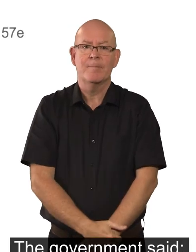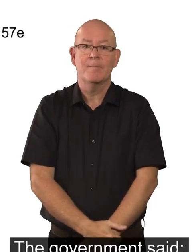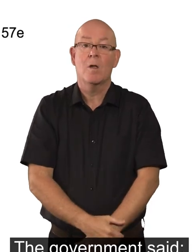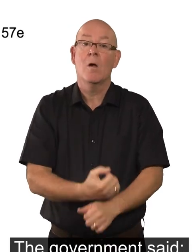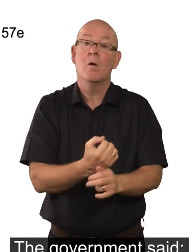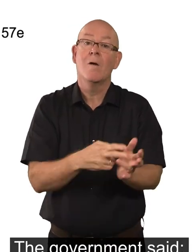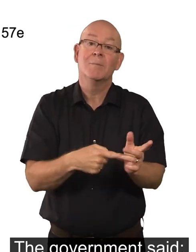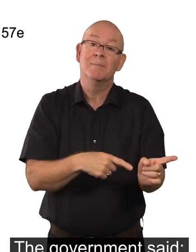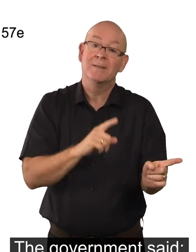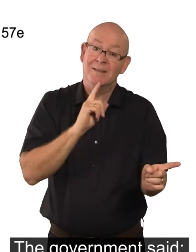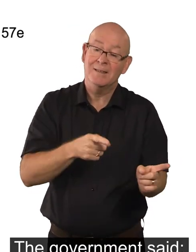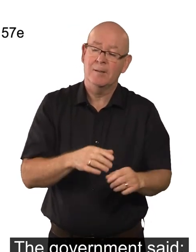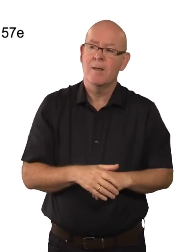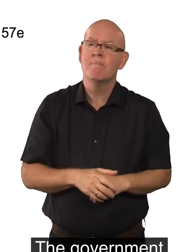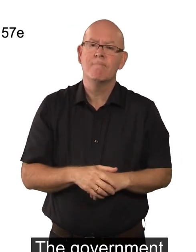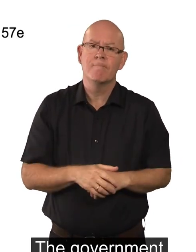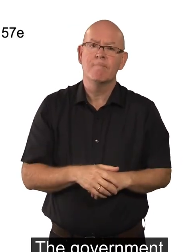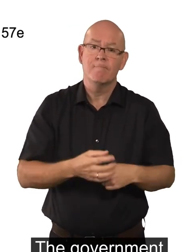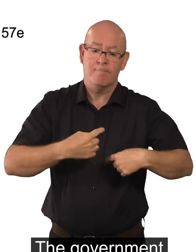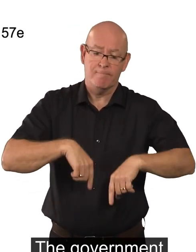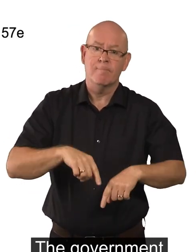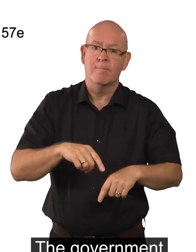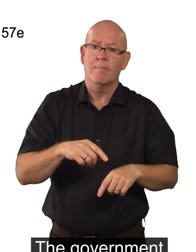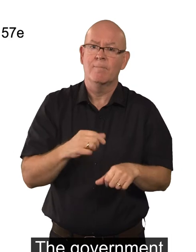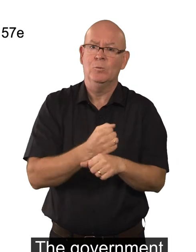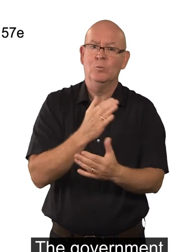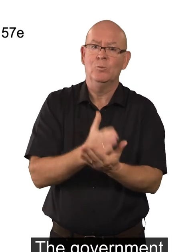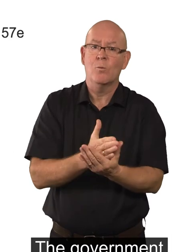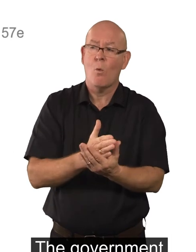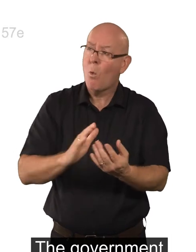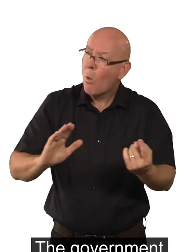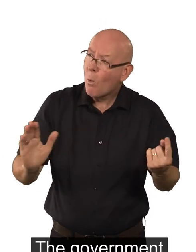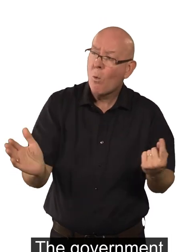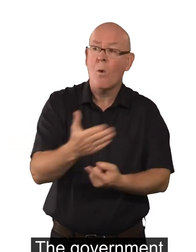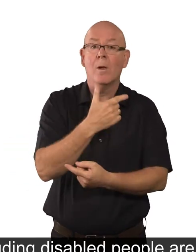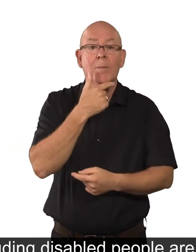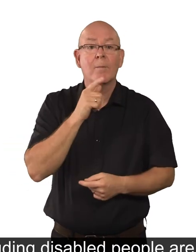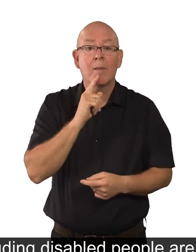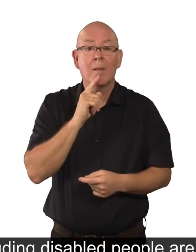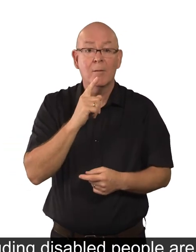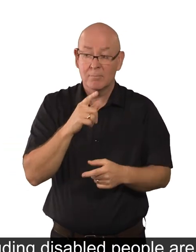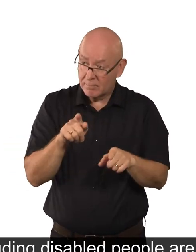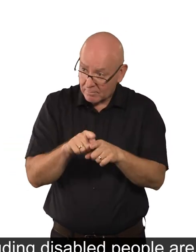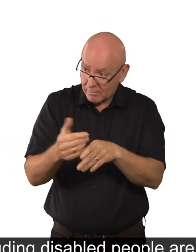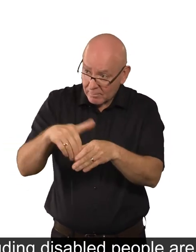The government said, The government is making sure that all people, including disabled people,